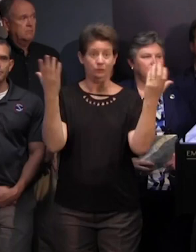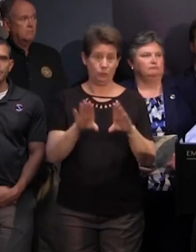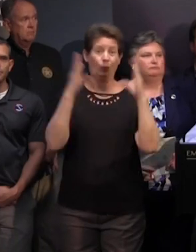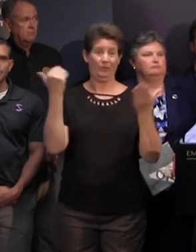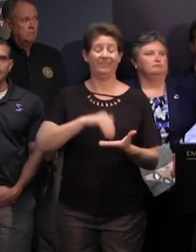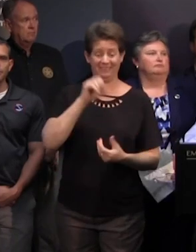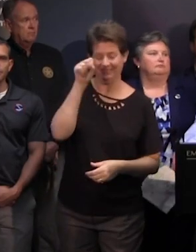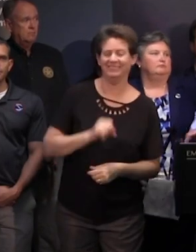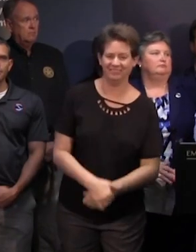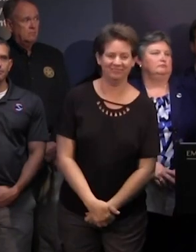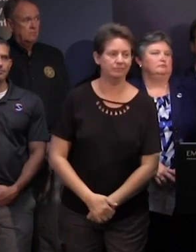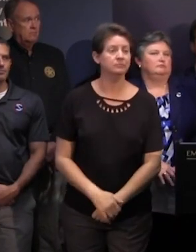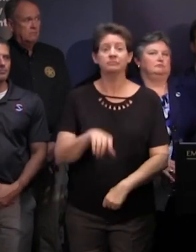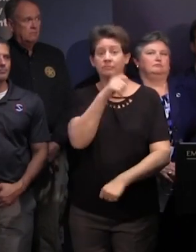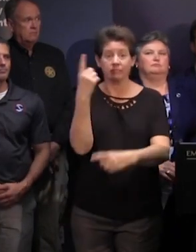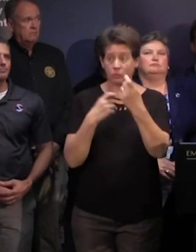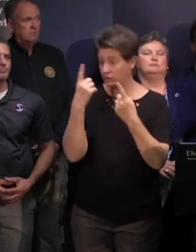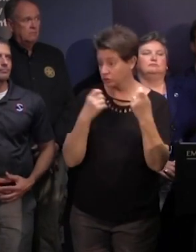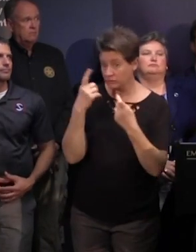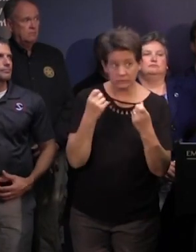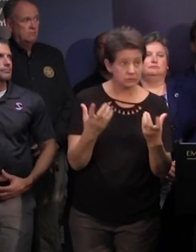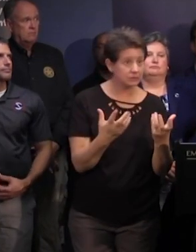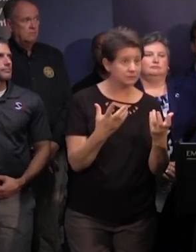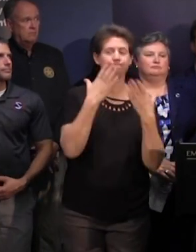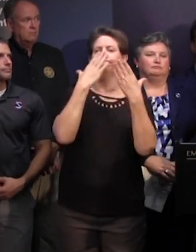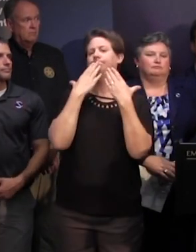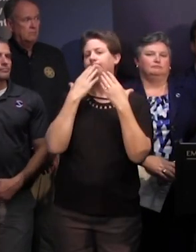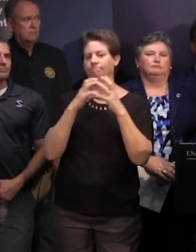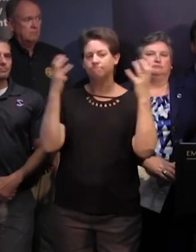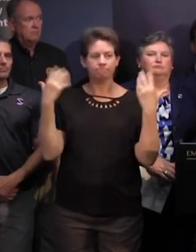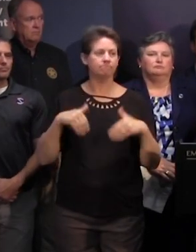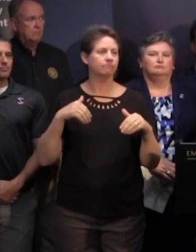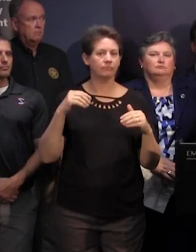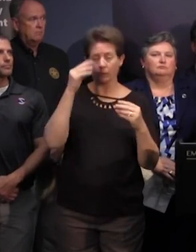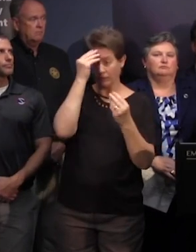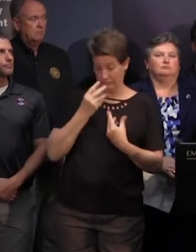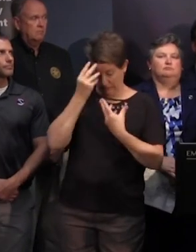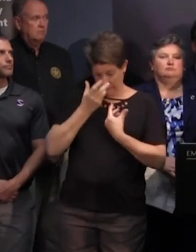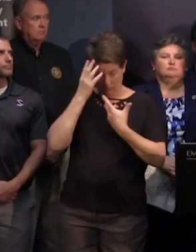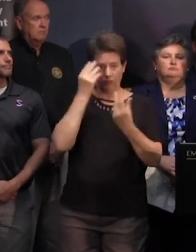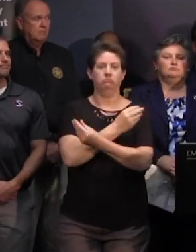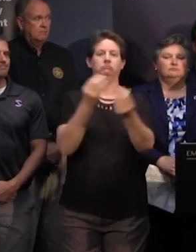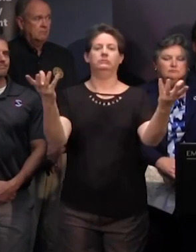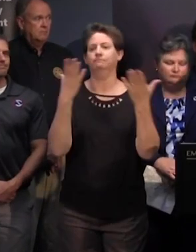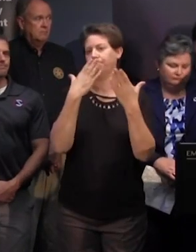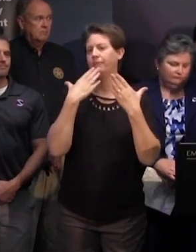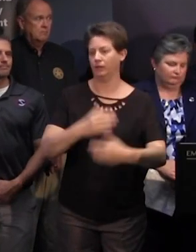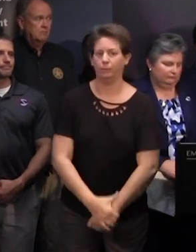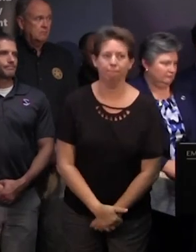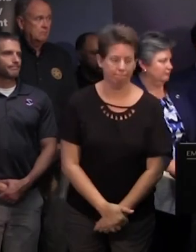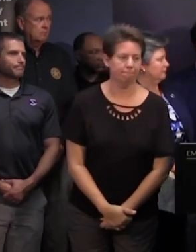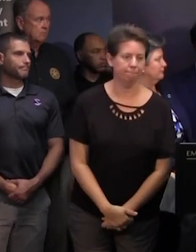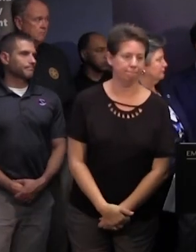any more questions thank you very much as we hear things we'll alert thank you